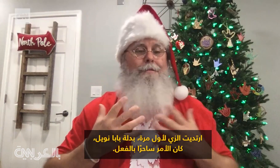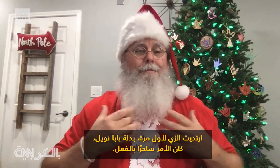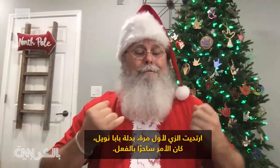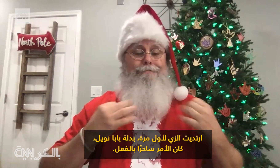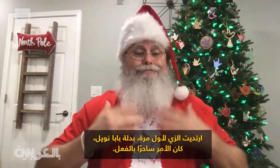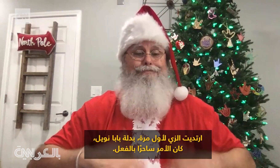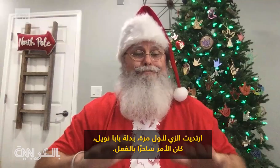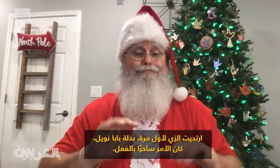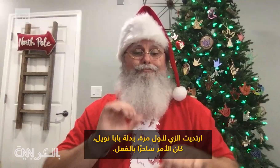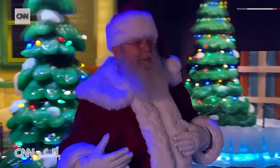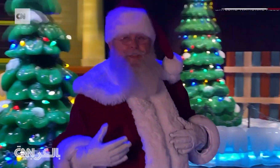felt magical.